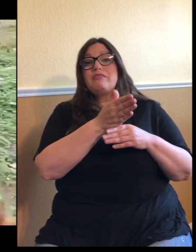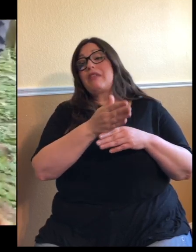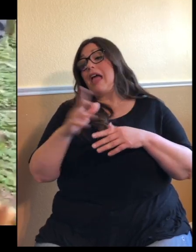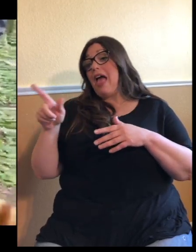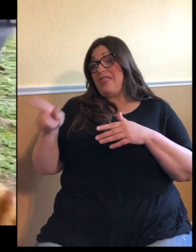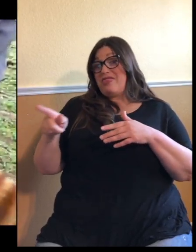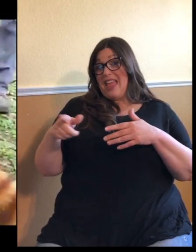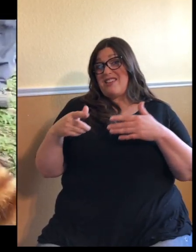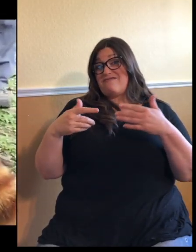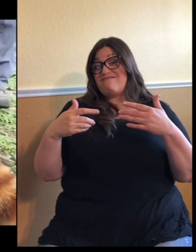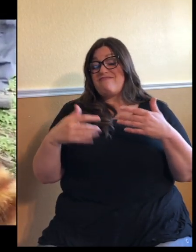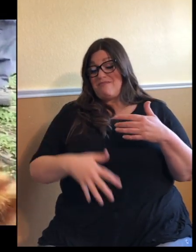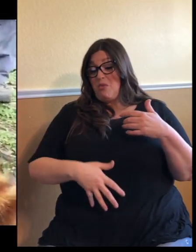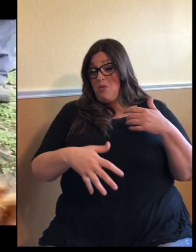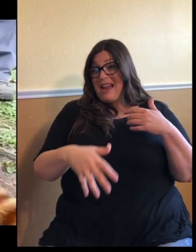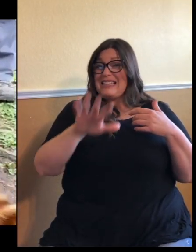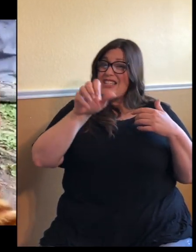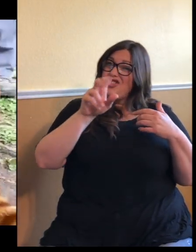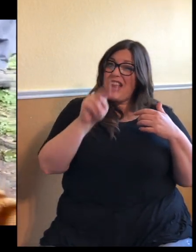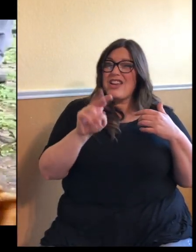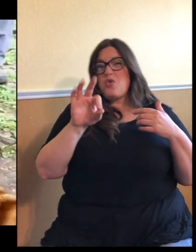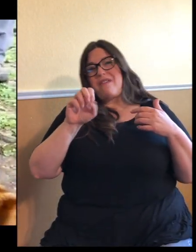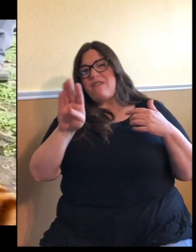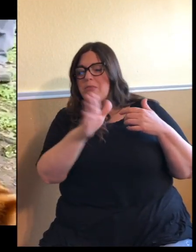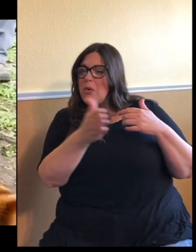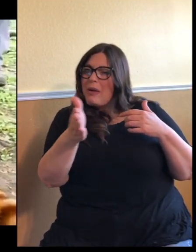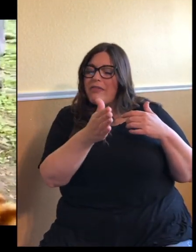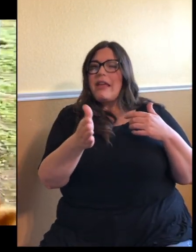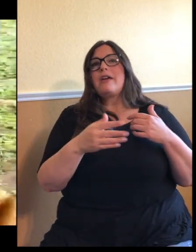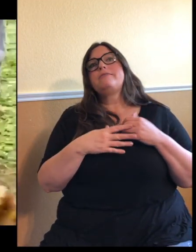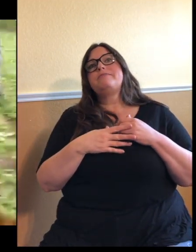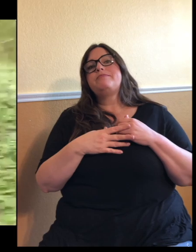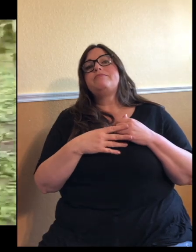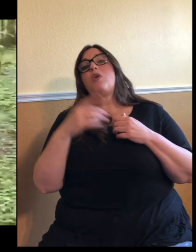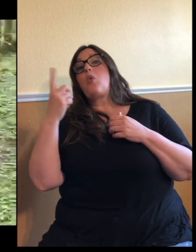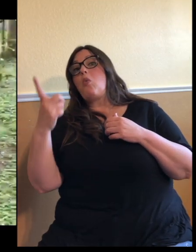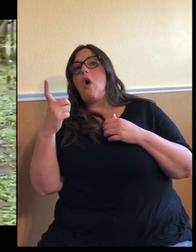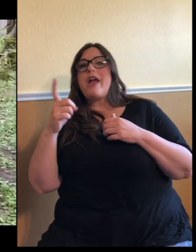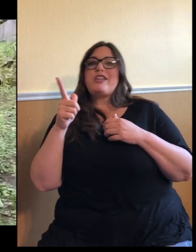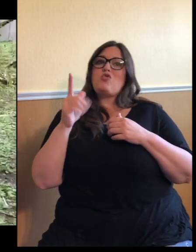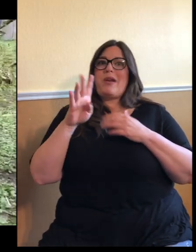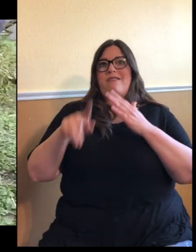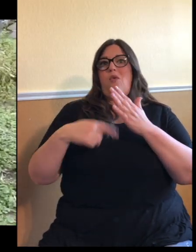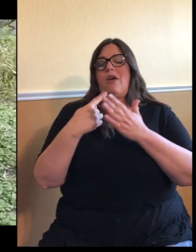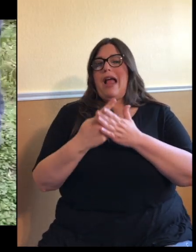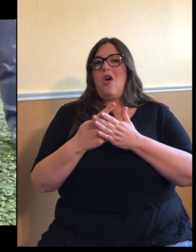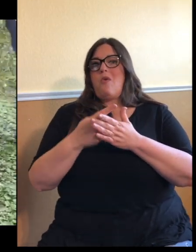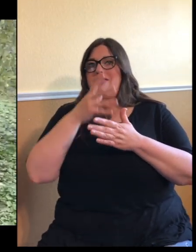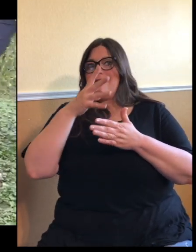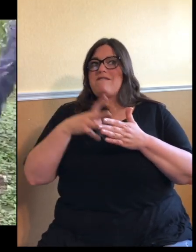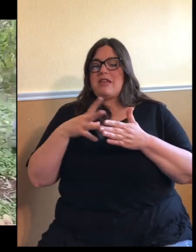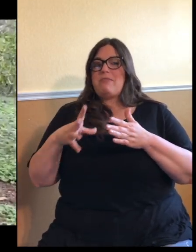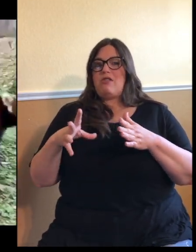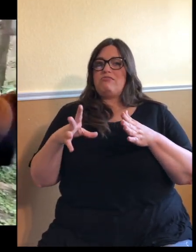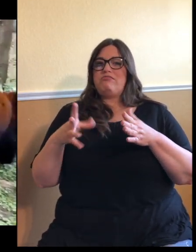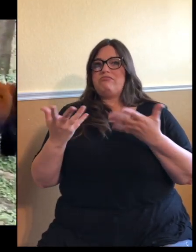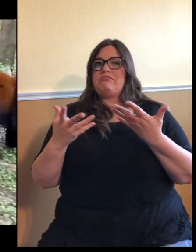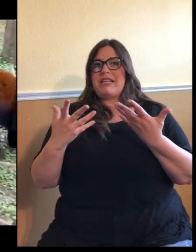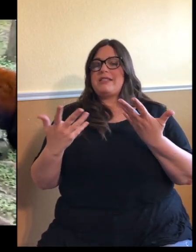in January or February. There's one 24-hour period when the female is receptive for having a baby or a breeding. And they'll